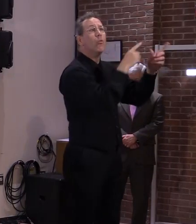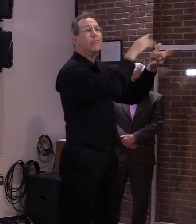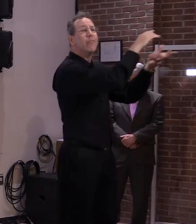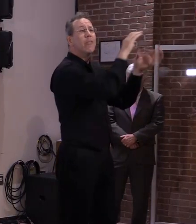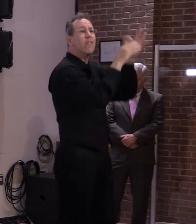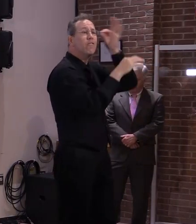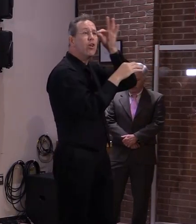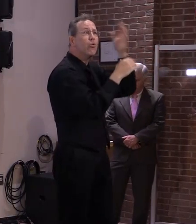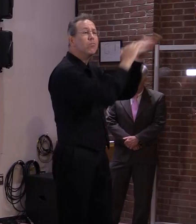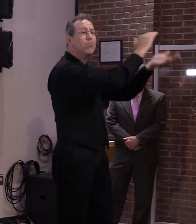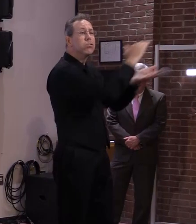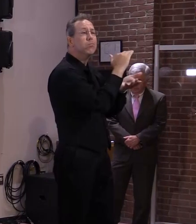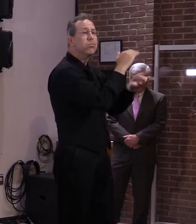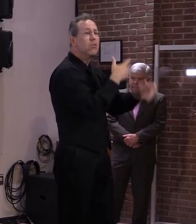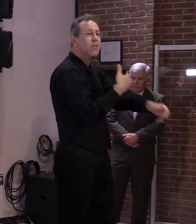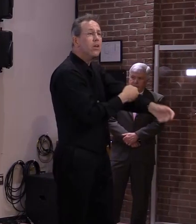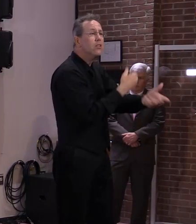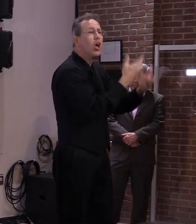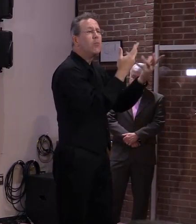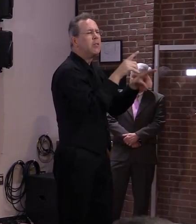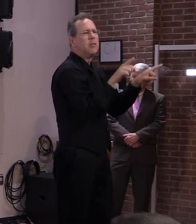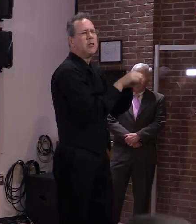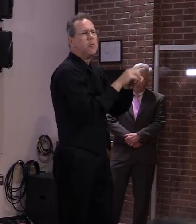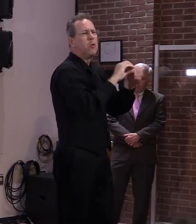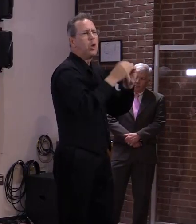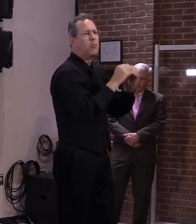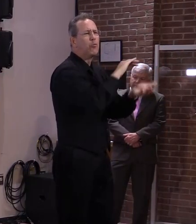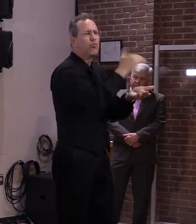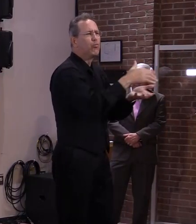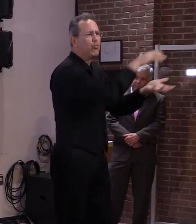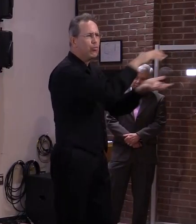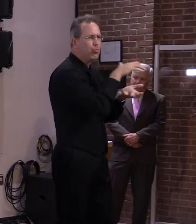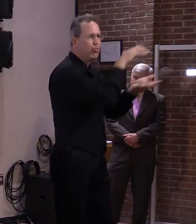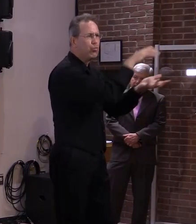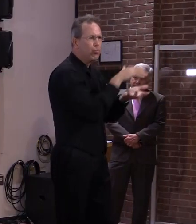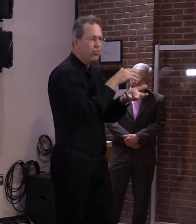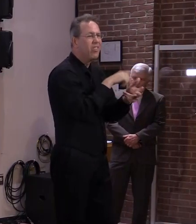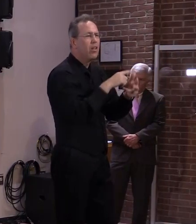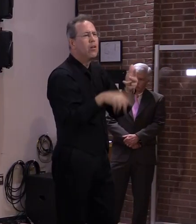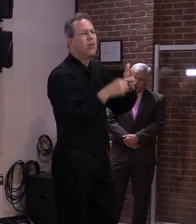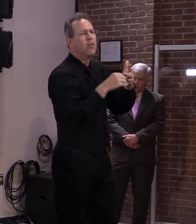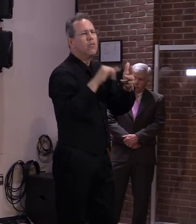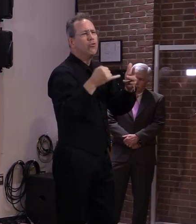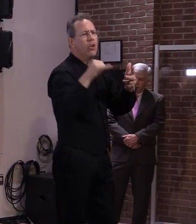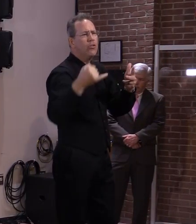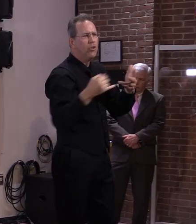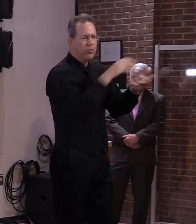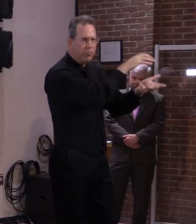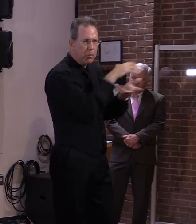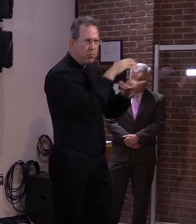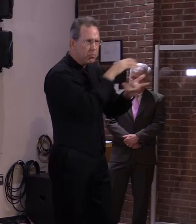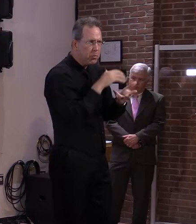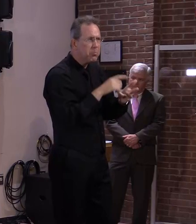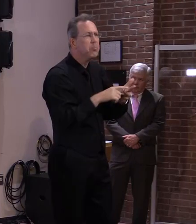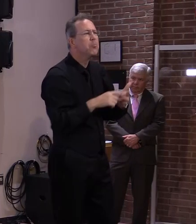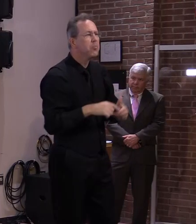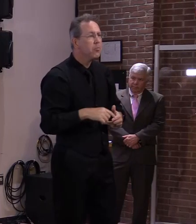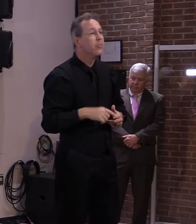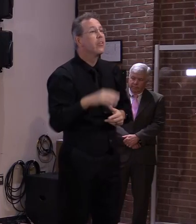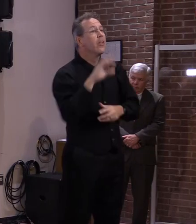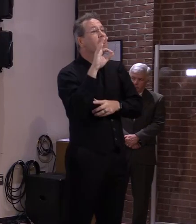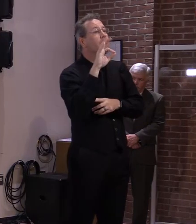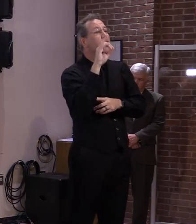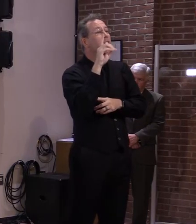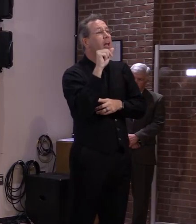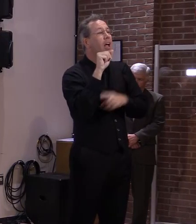new allocations for J&J, although they did say the FDA extended the shelf life of J&J by six